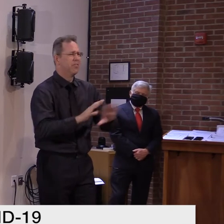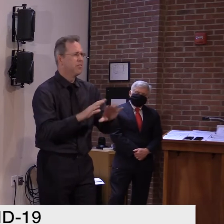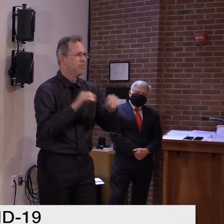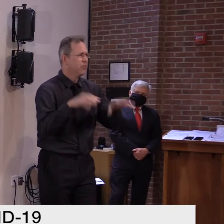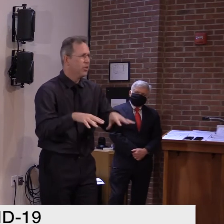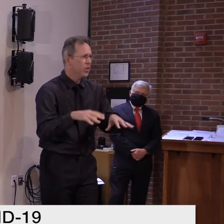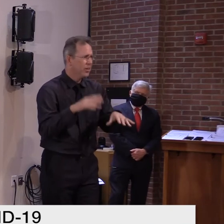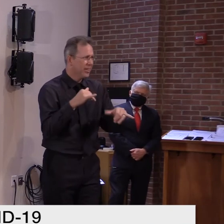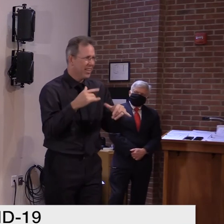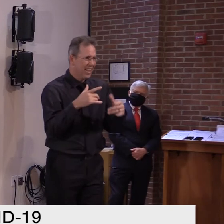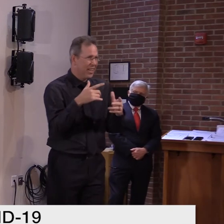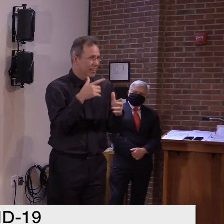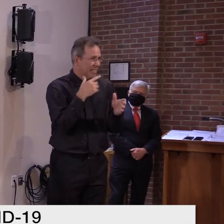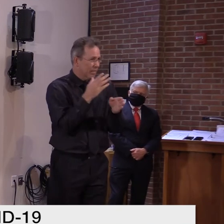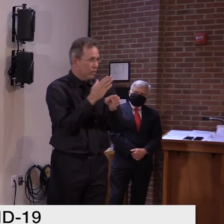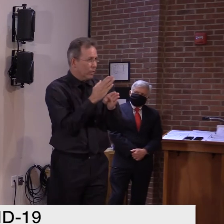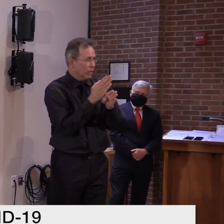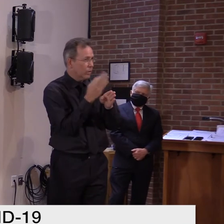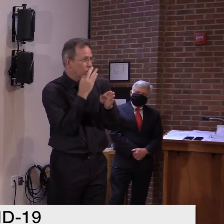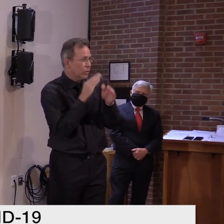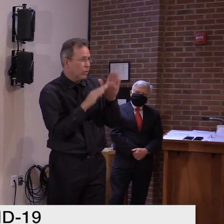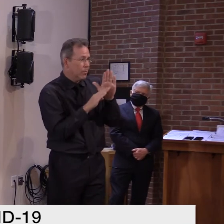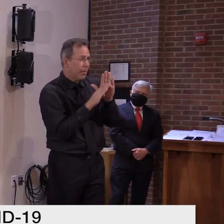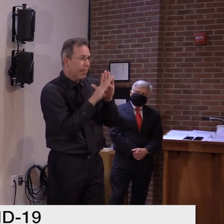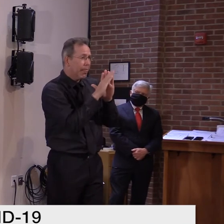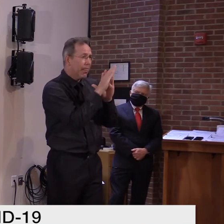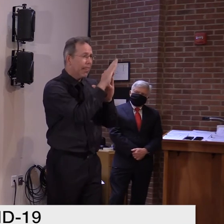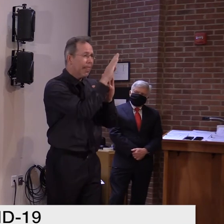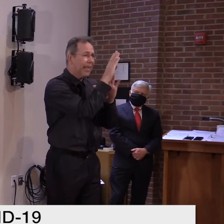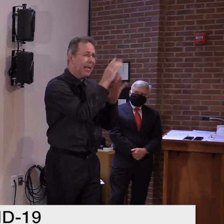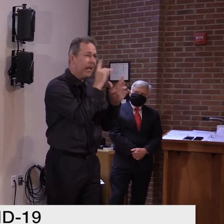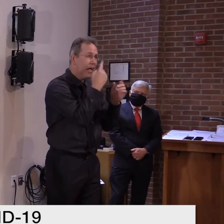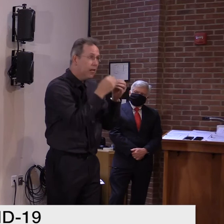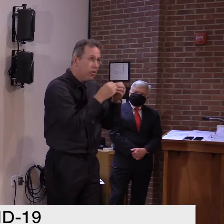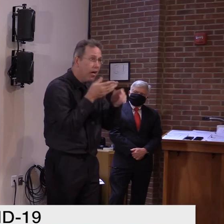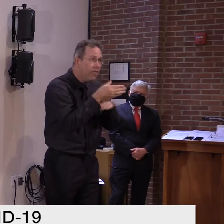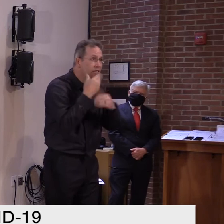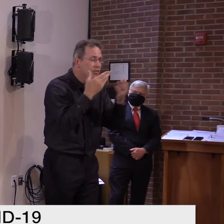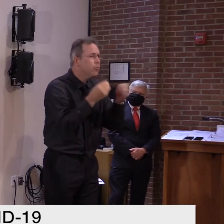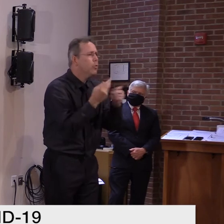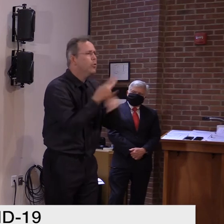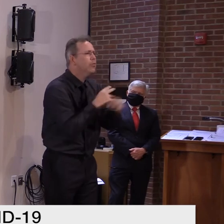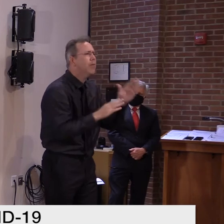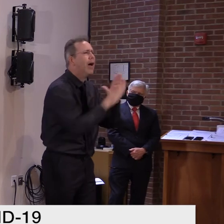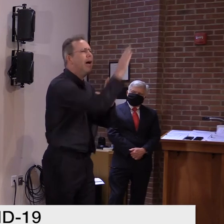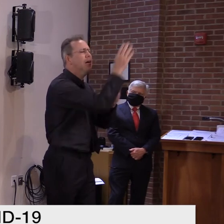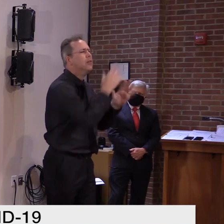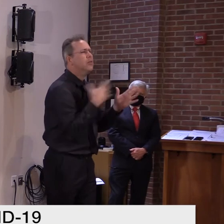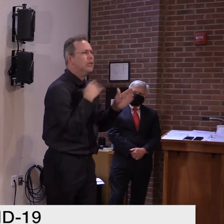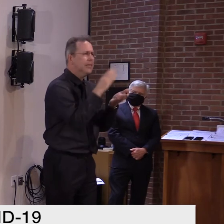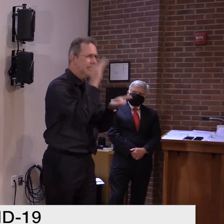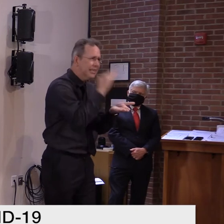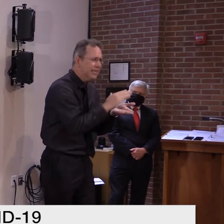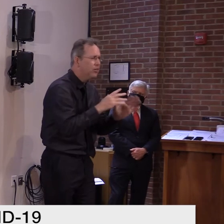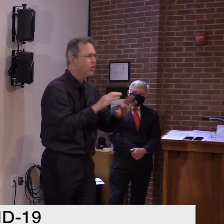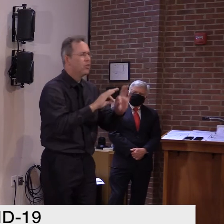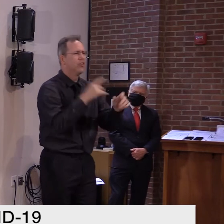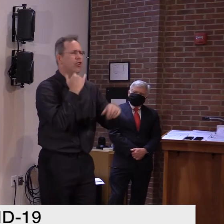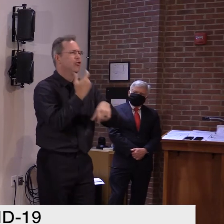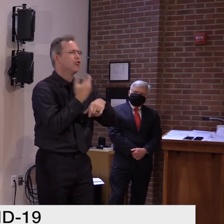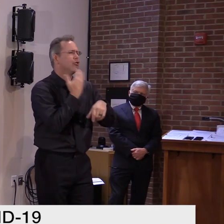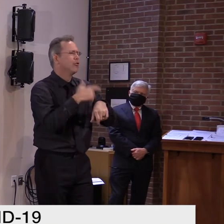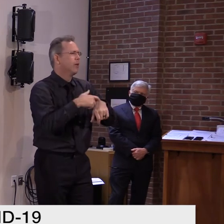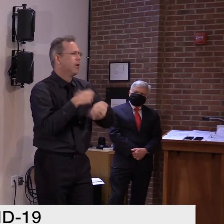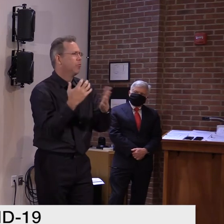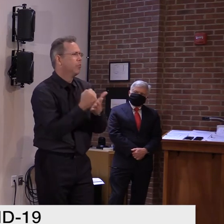and, uh, asking you Vermonters, uh, to sacrifice one more time. Um, don't get together